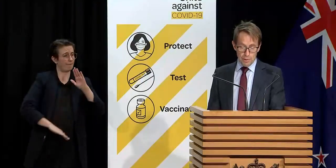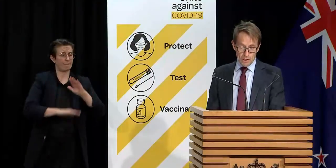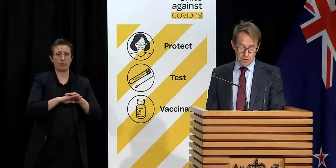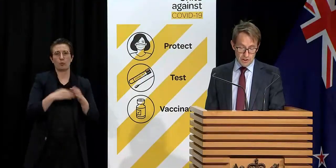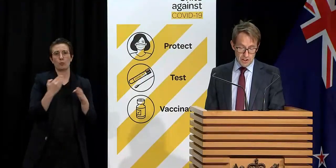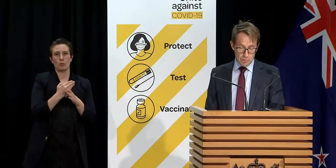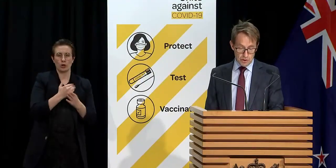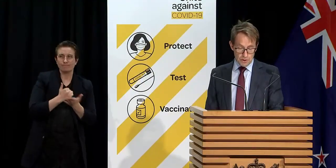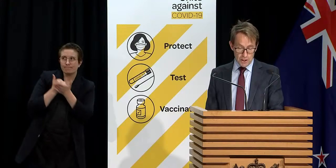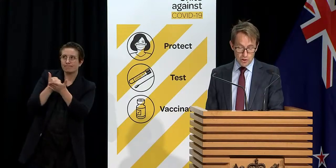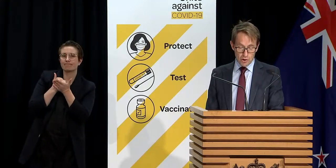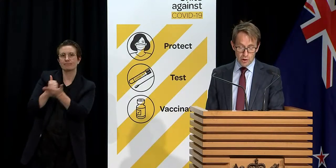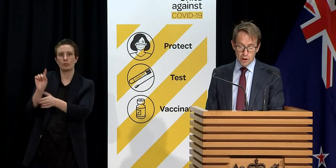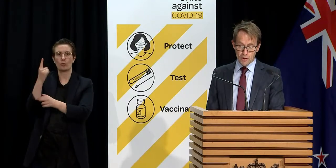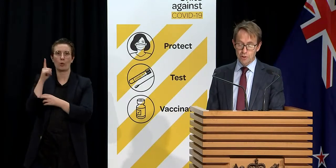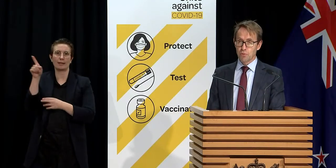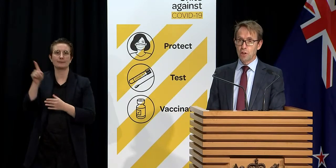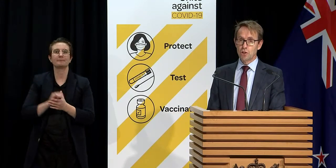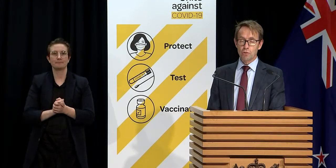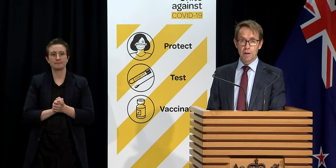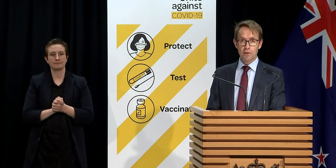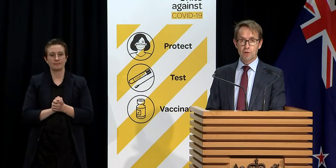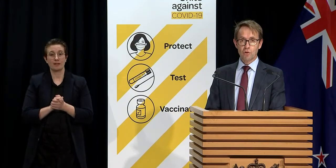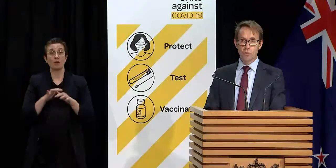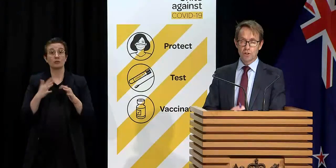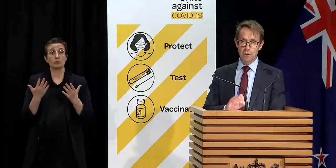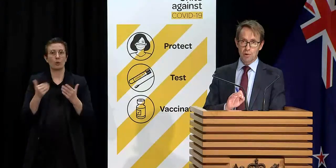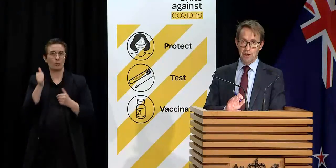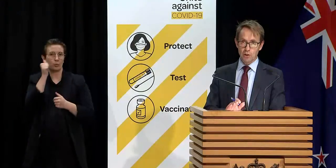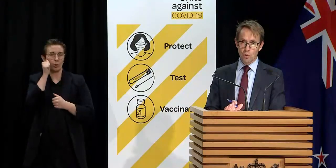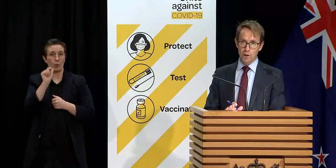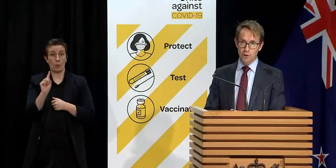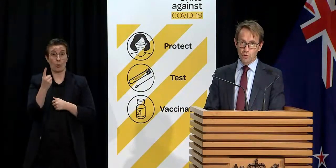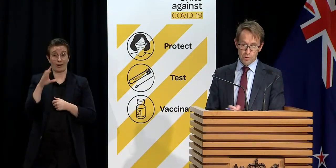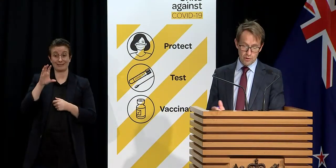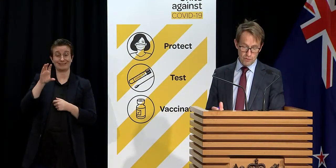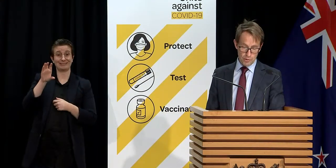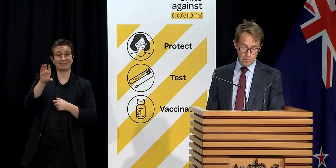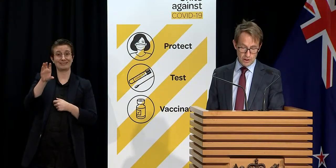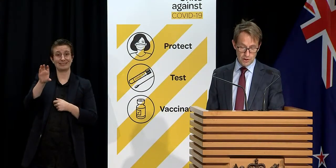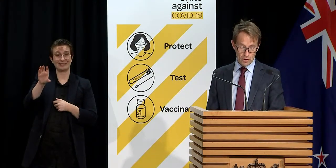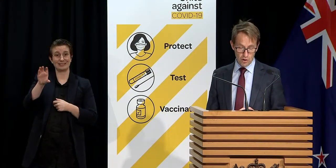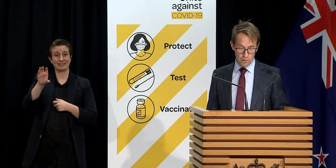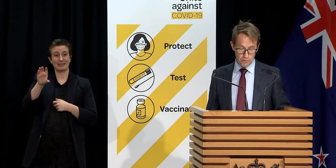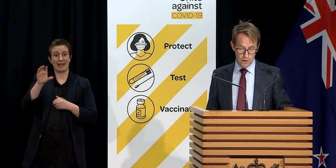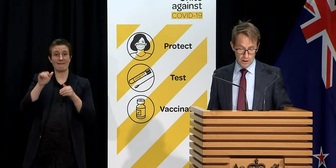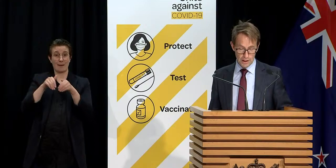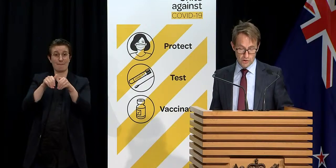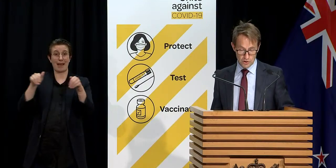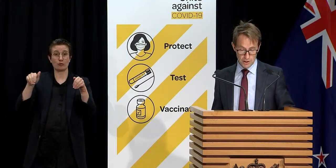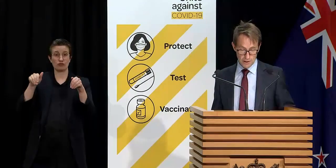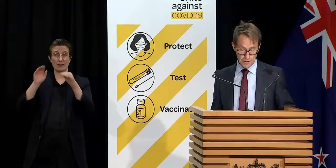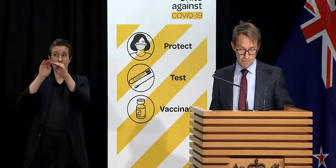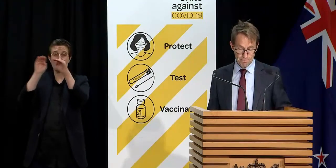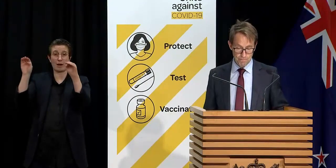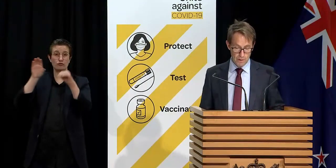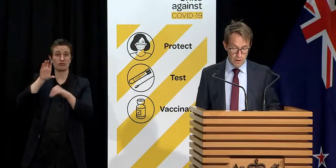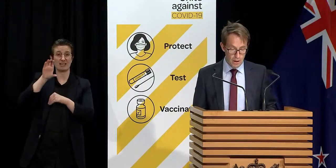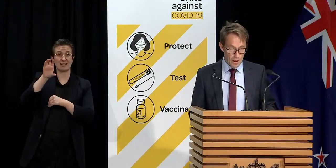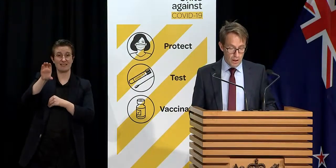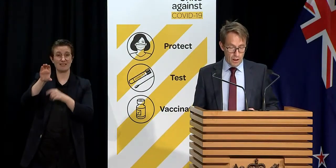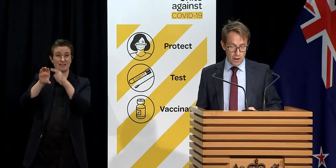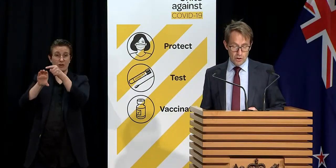On boundary exemptions, as you know, there is a regional boundary of course separating Auckland and Northland from the rest of New Zealand.